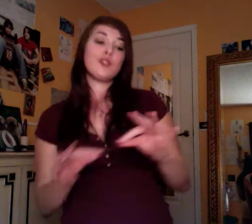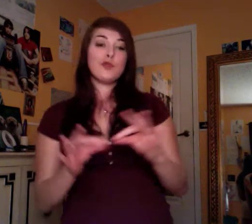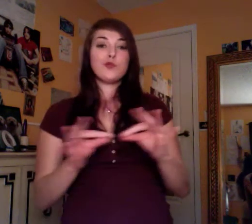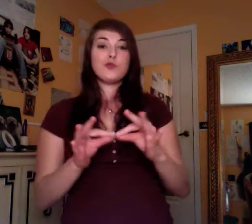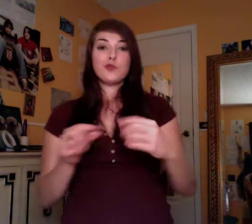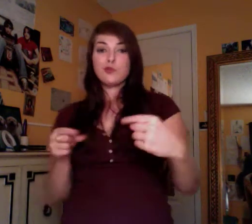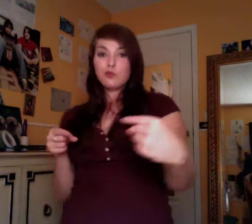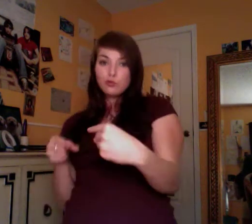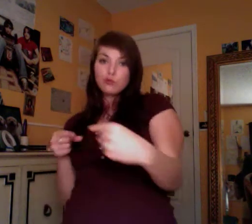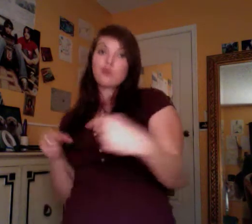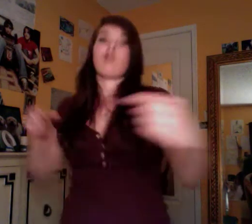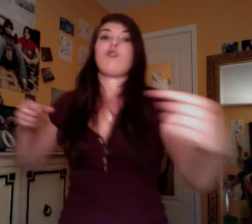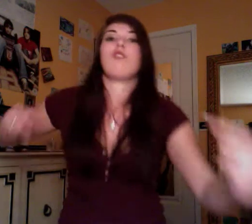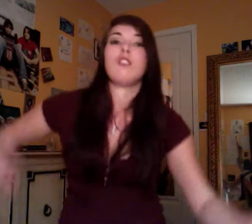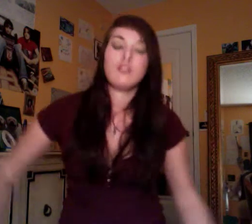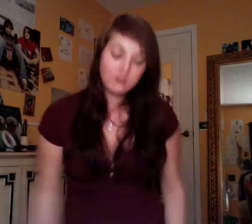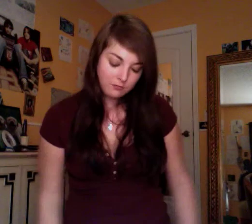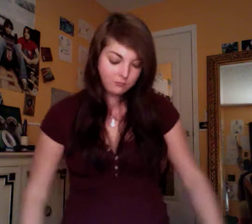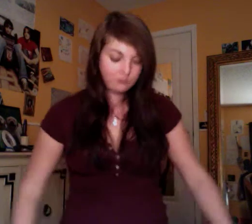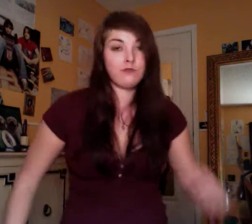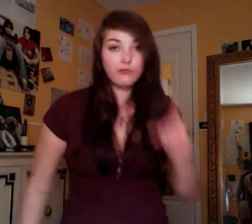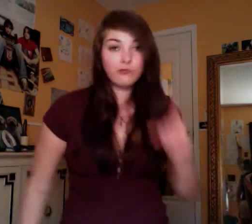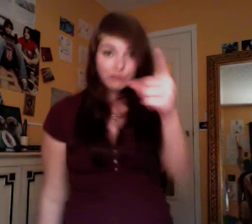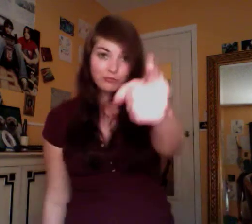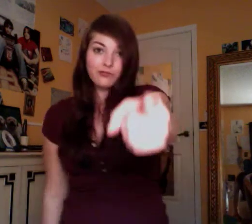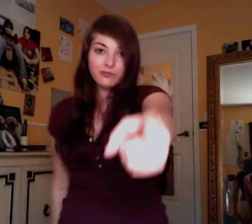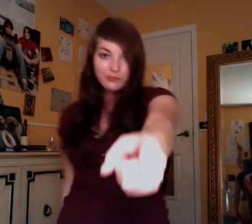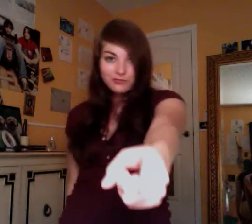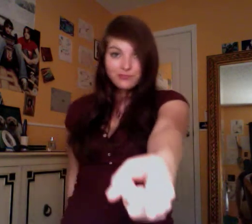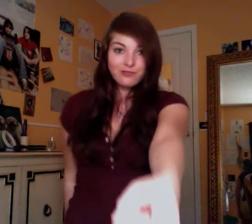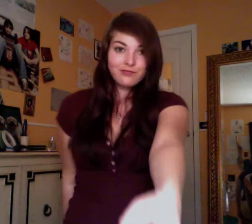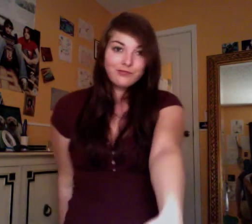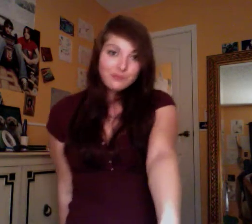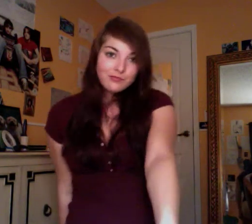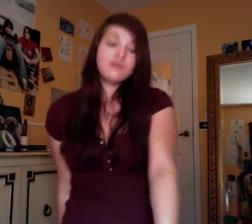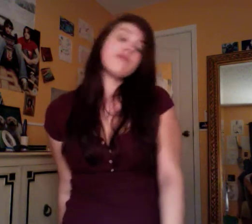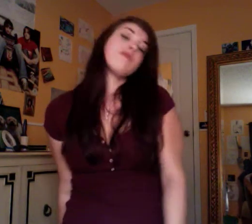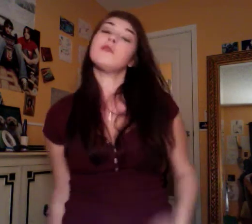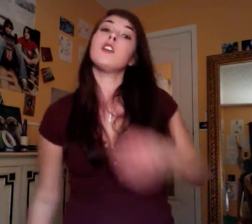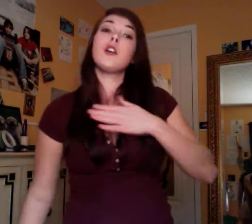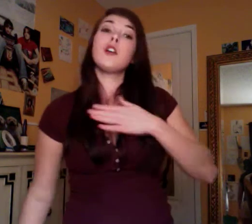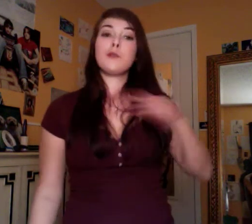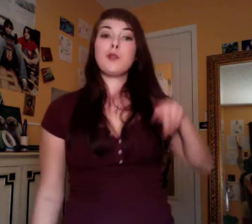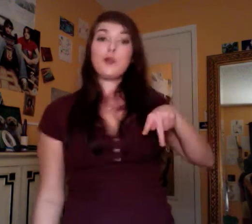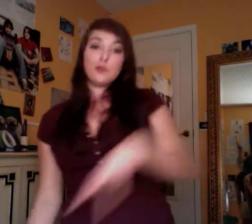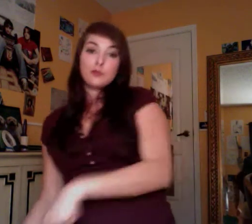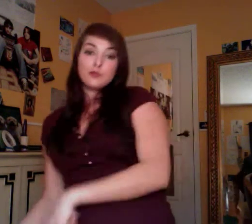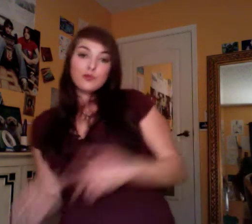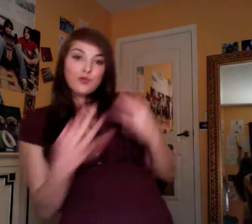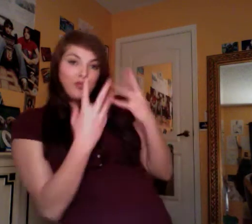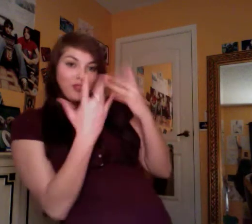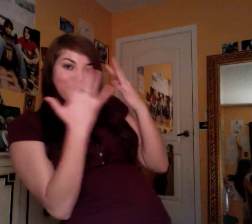worth everything. You are, you are, my prince charming,